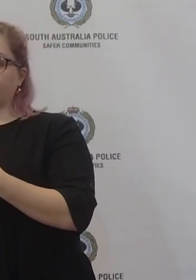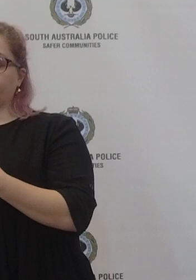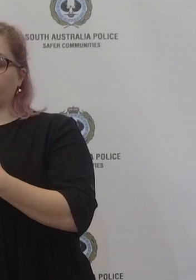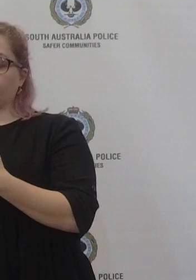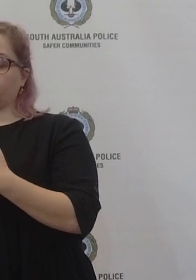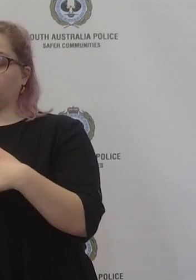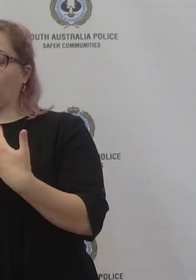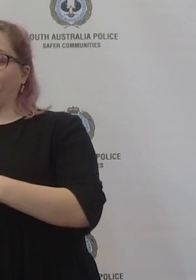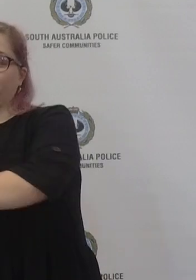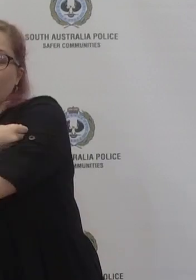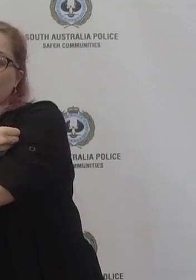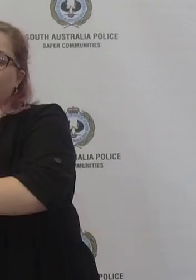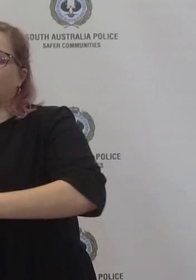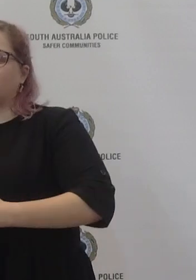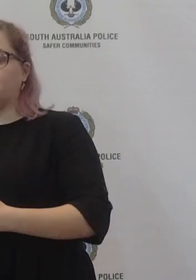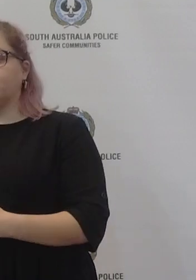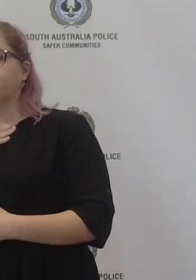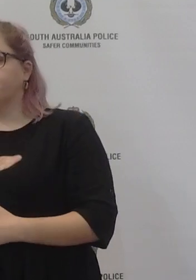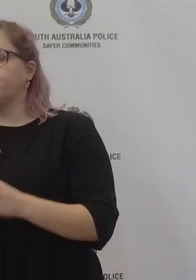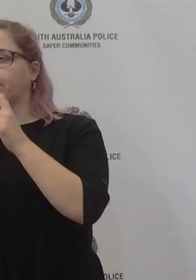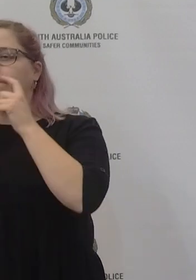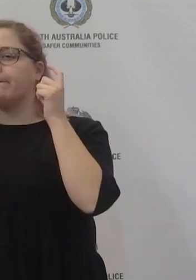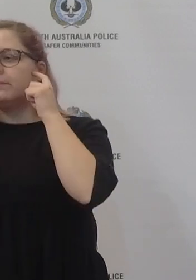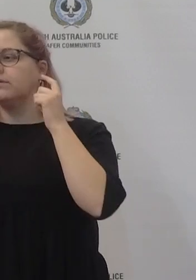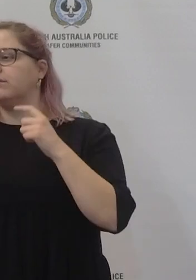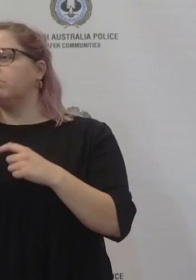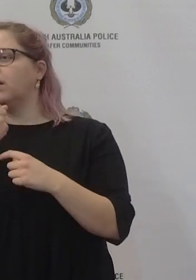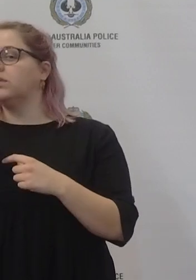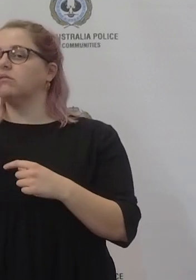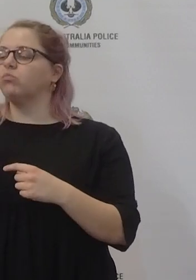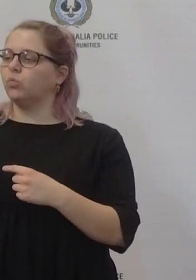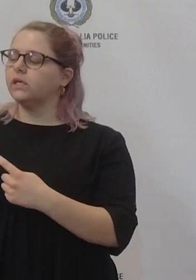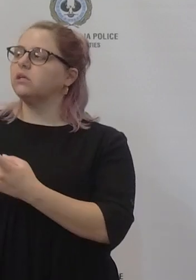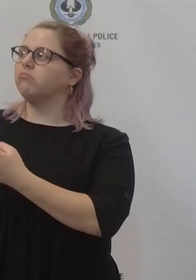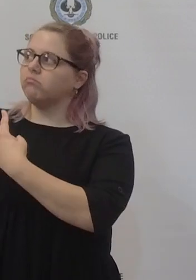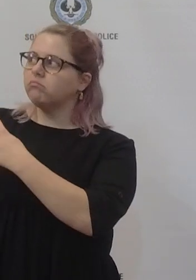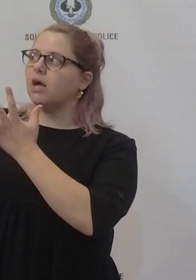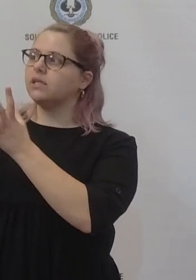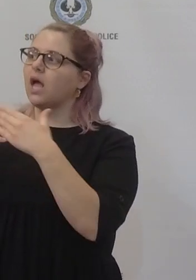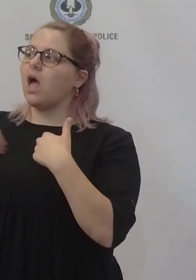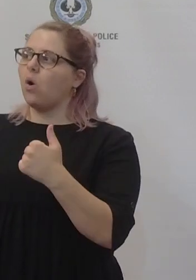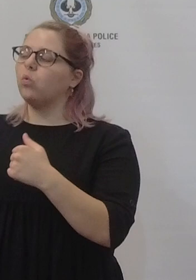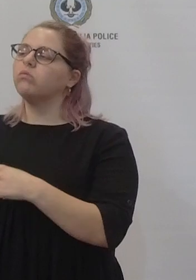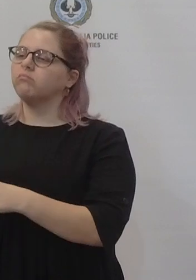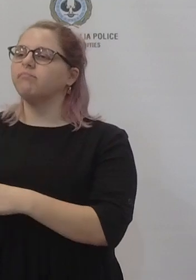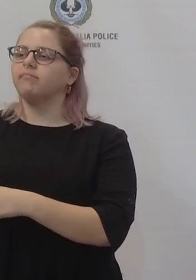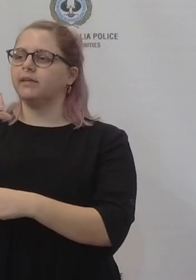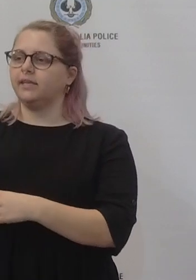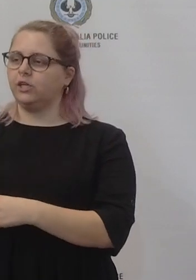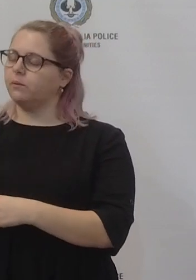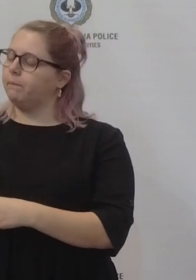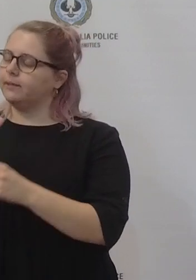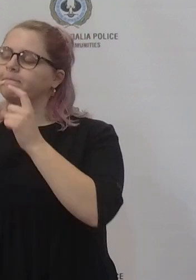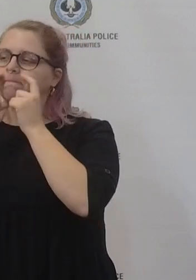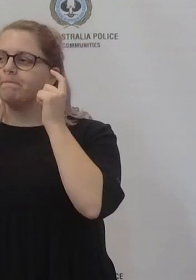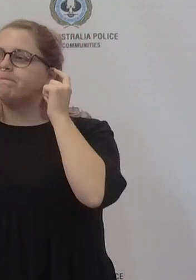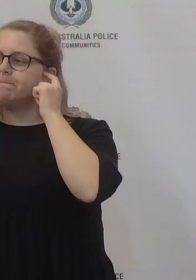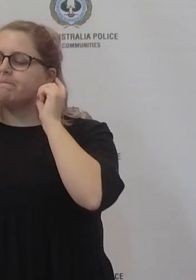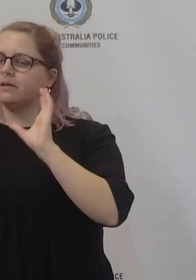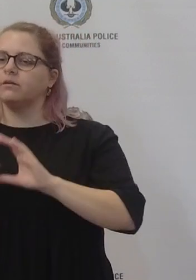we're putting in those place with uh those arrangements with the best advice from SA. How are we going at the moment with um schools closed um